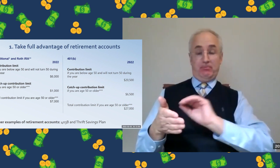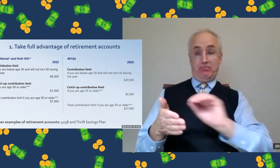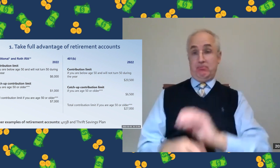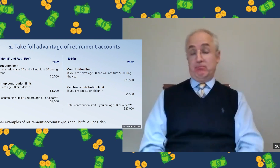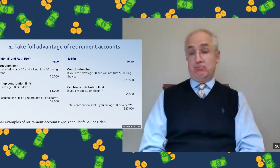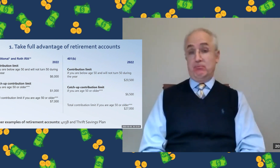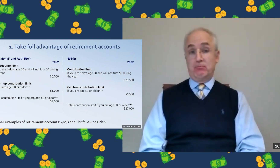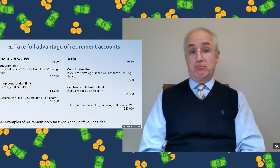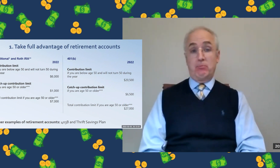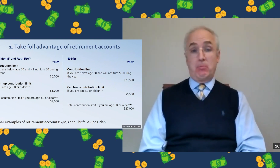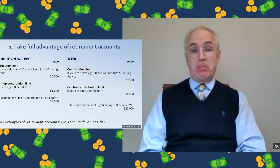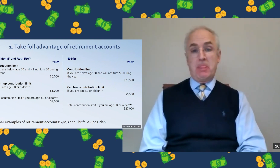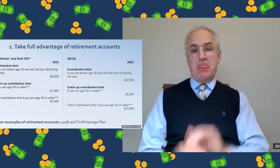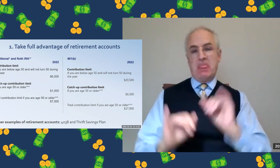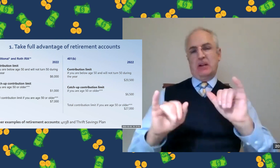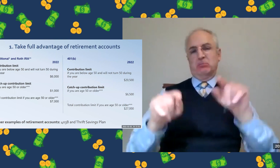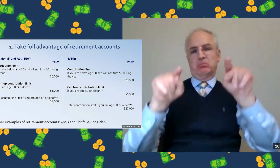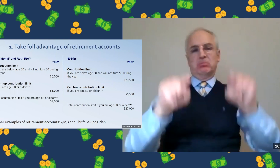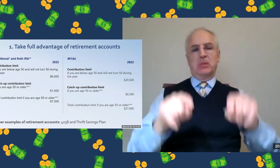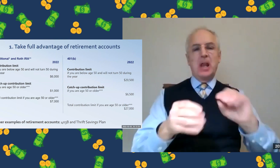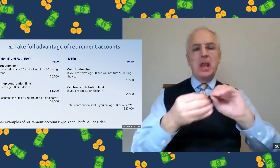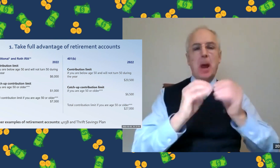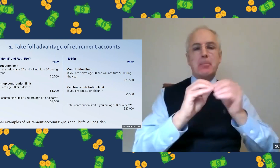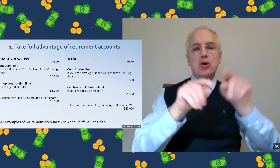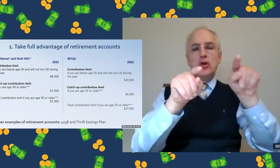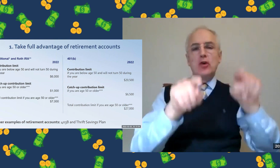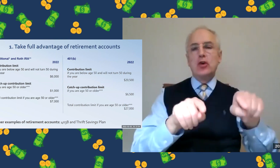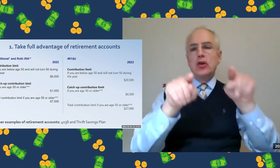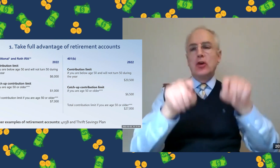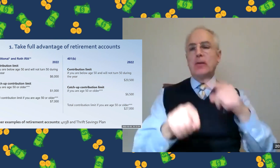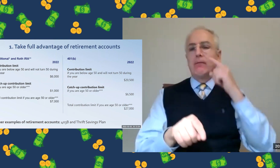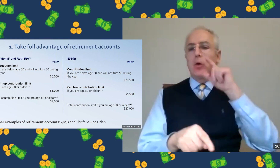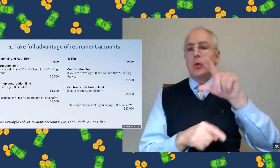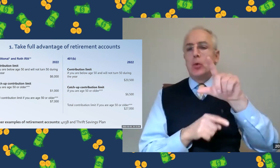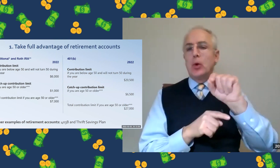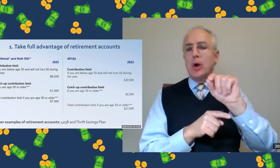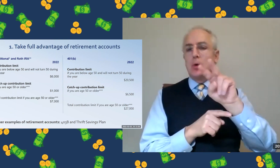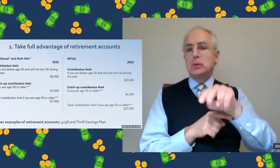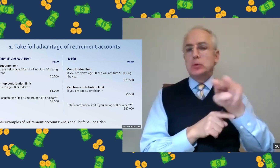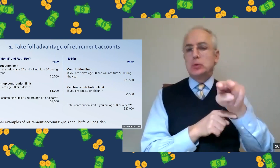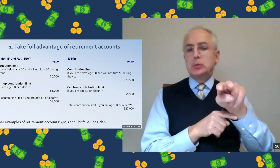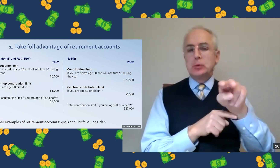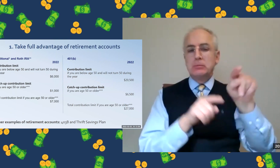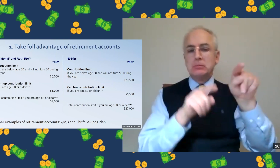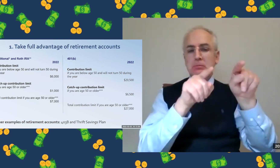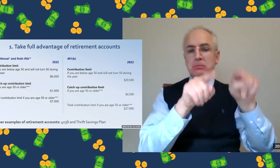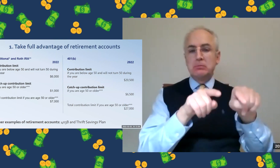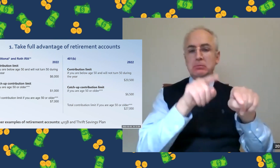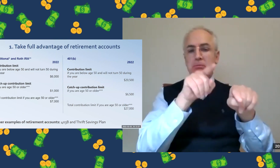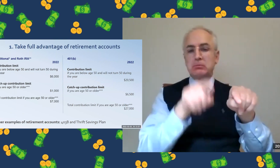Because it's an automatic payroll deduction, it's a very easy way to save for retirement. So here are the numbers for 2022.